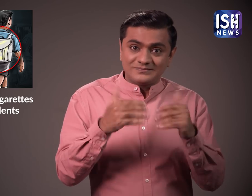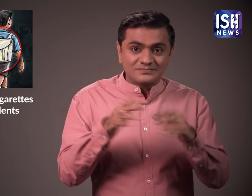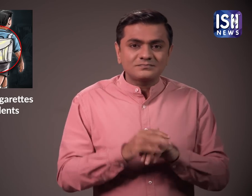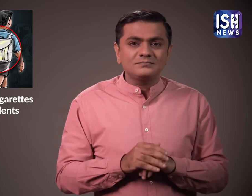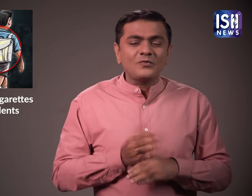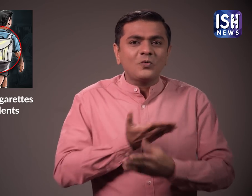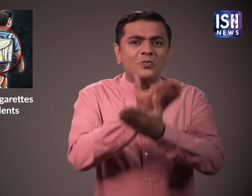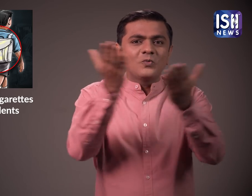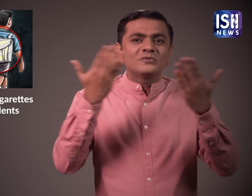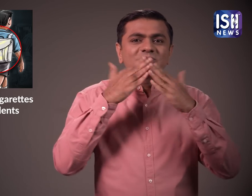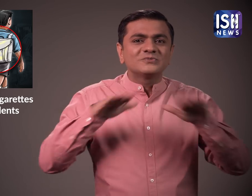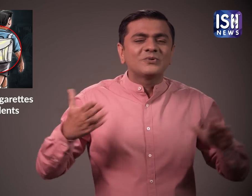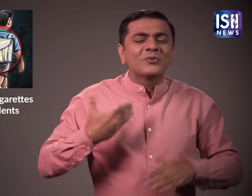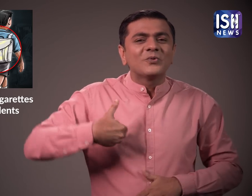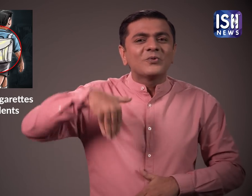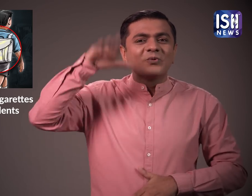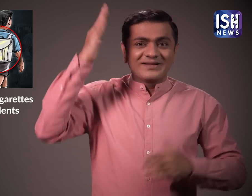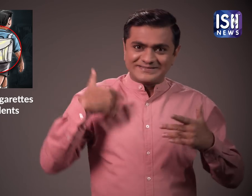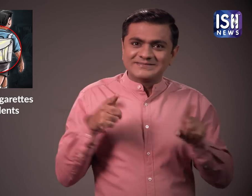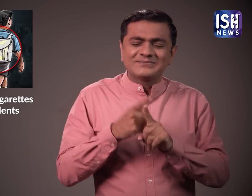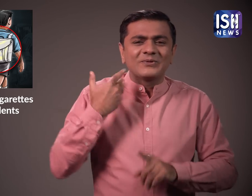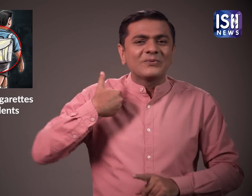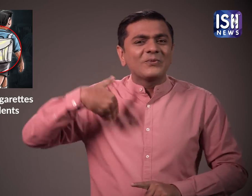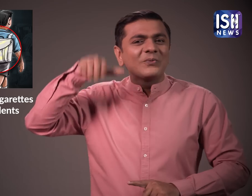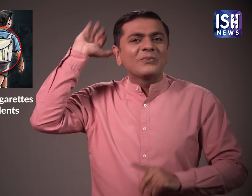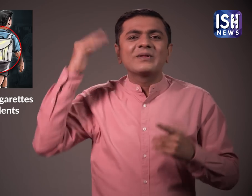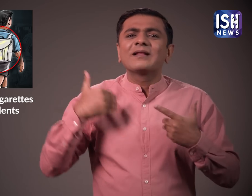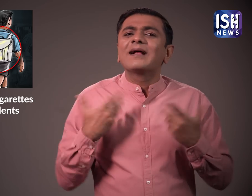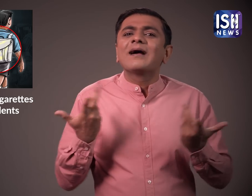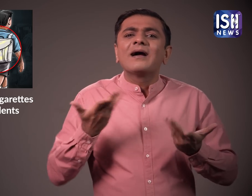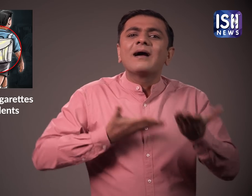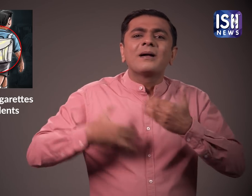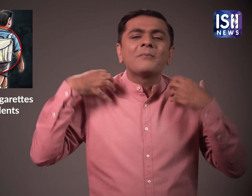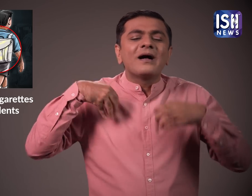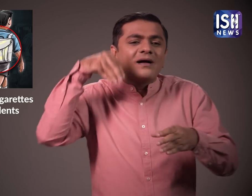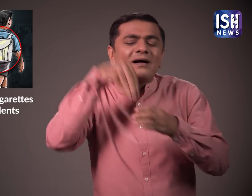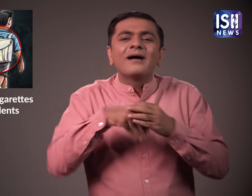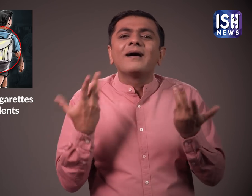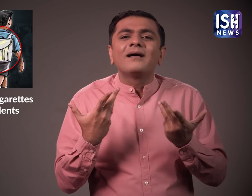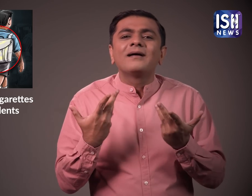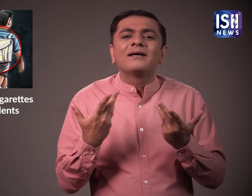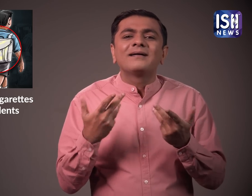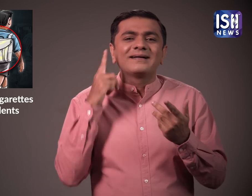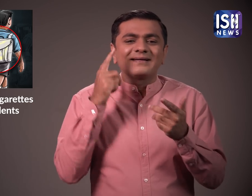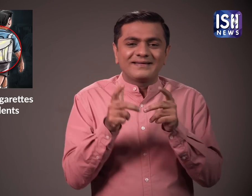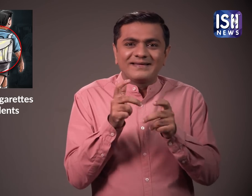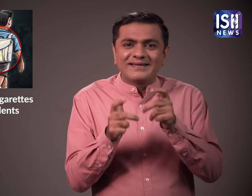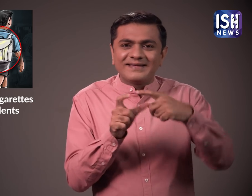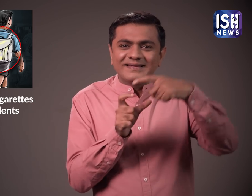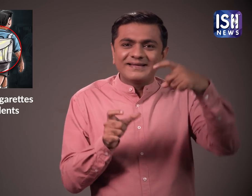Earlier when we were younger, including me, we used to hide video games, cards and other toys